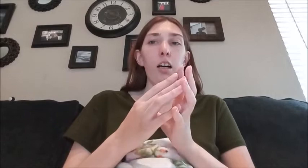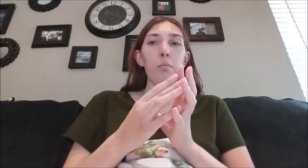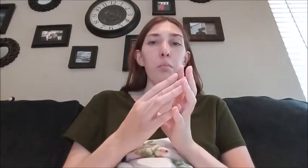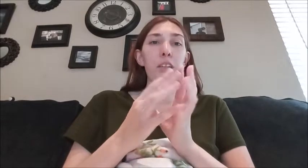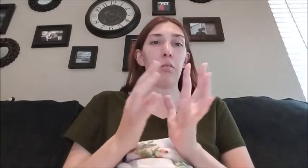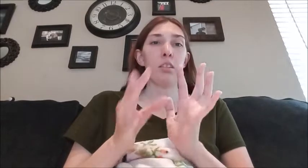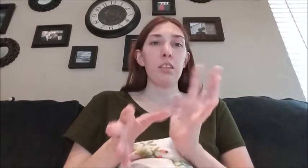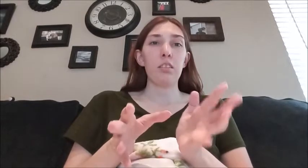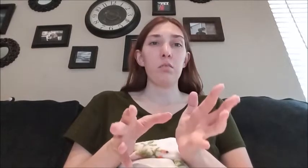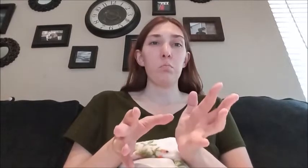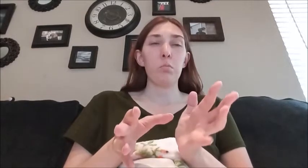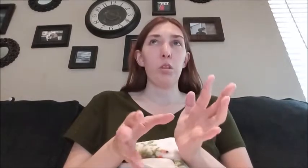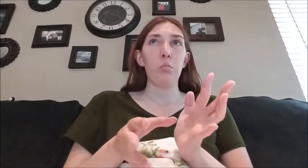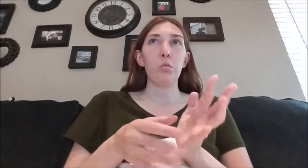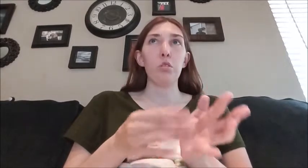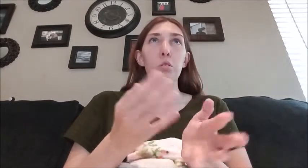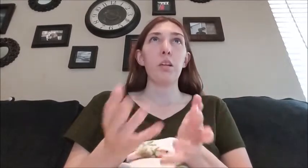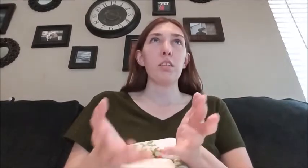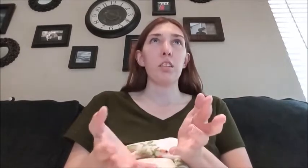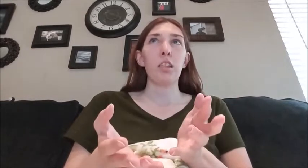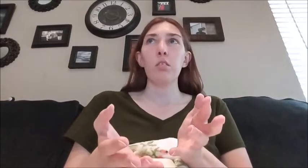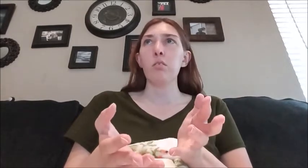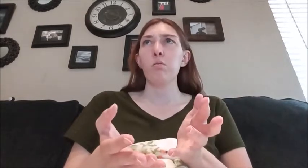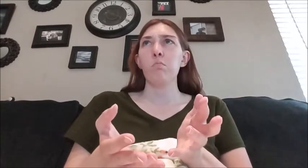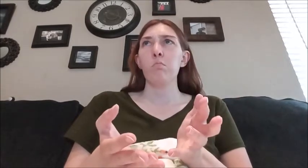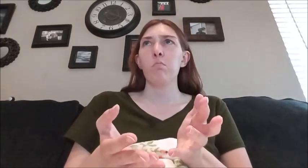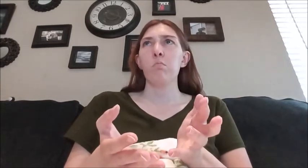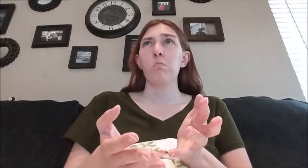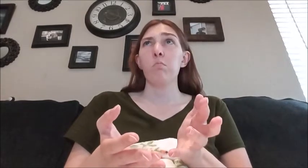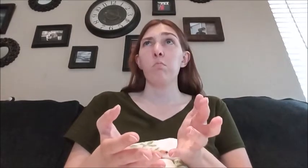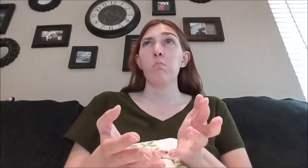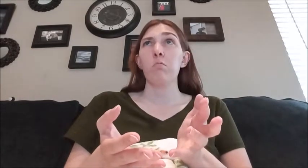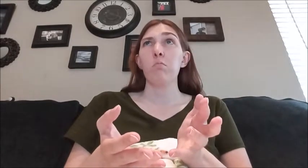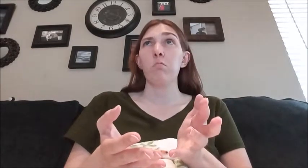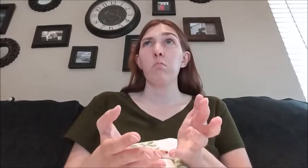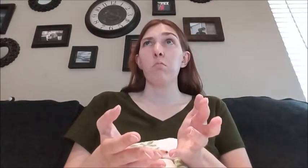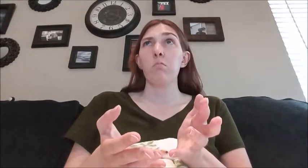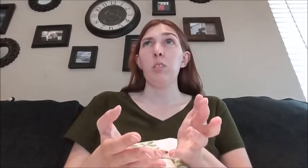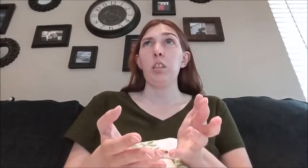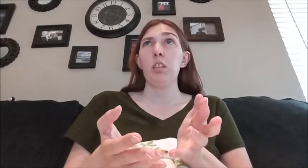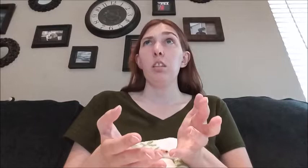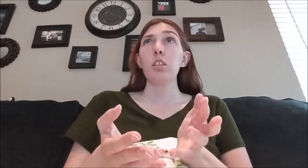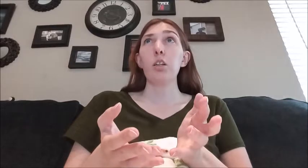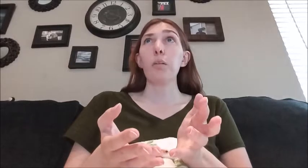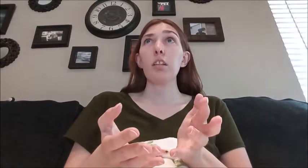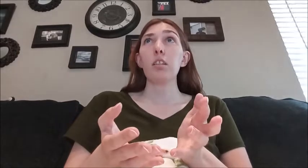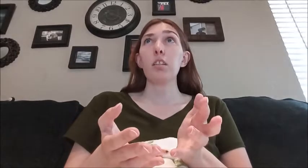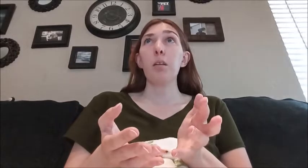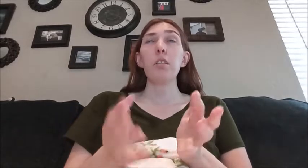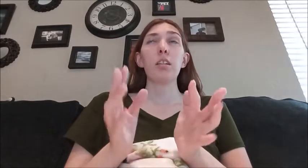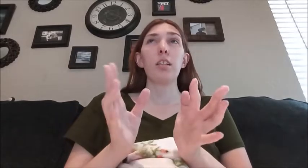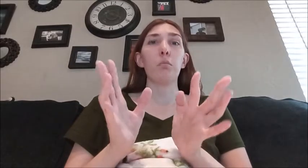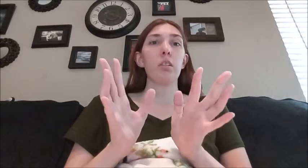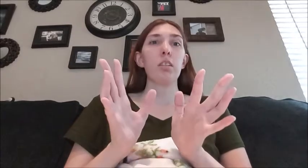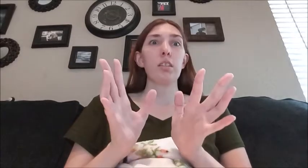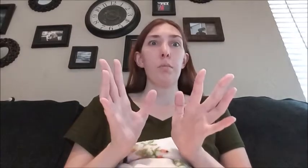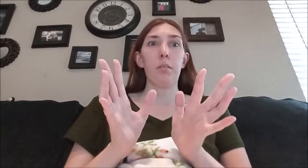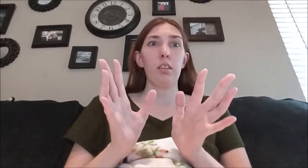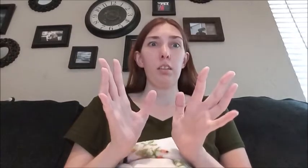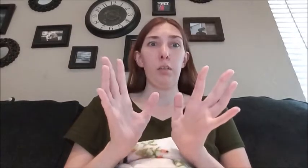but that was like almost two months ago sorry we're I'm not kidding weird things happen right in